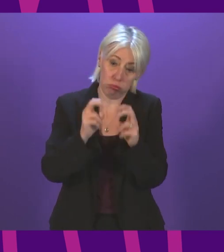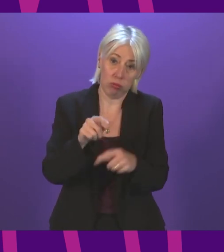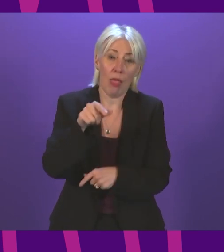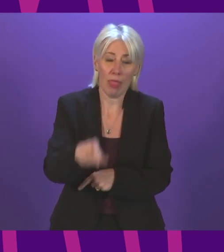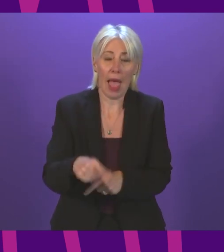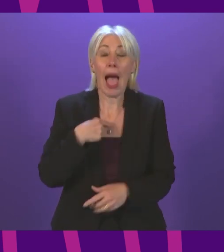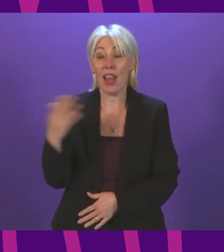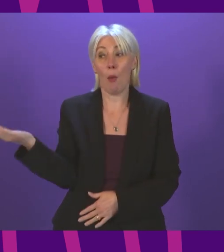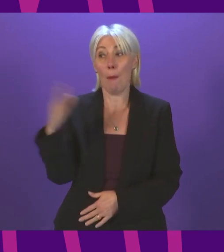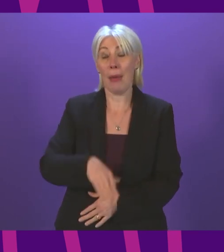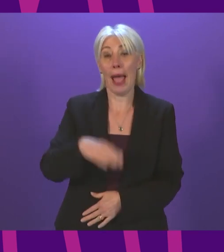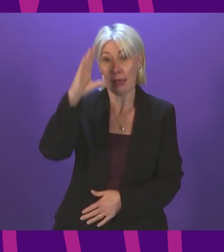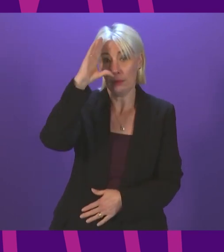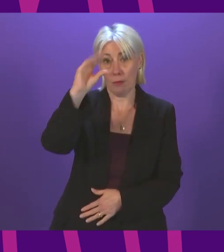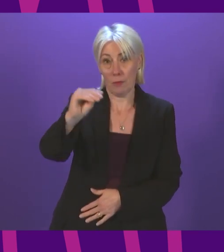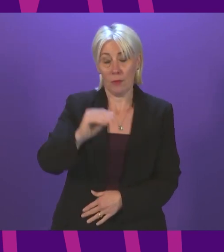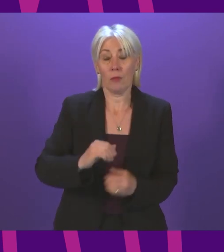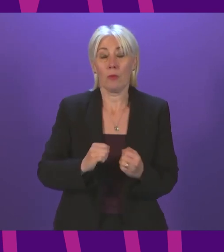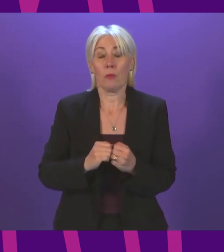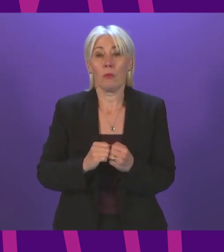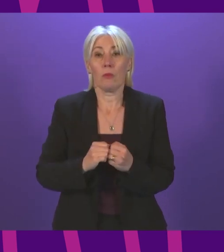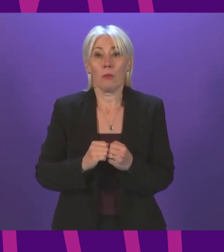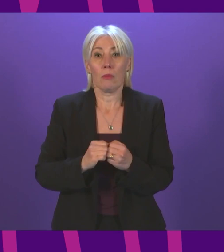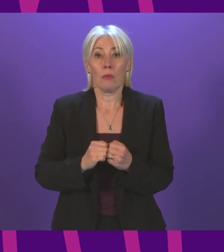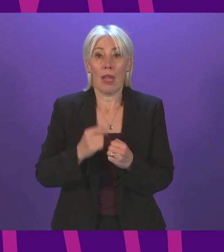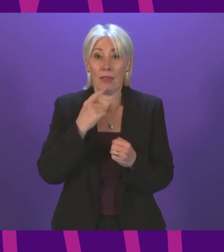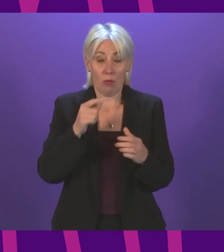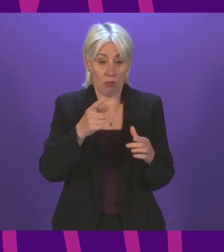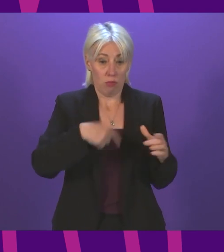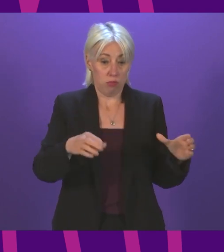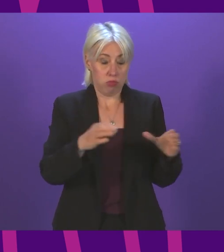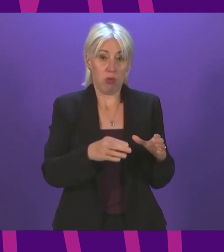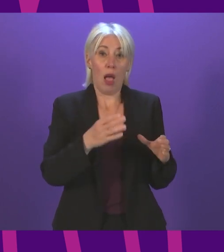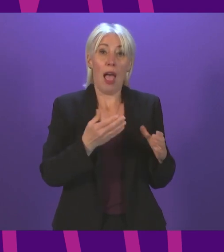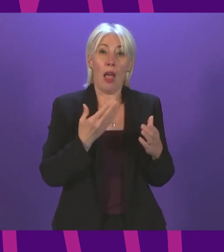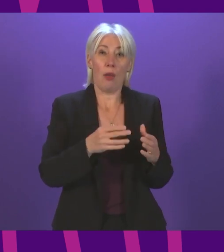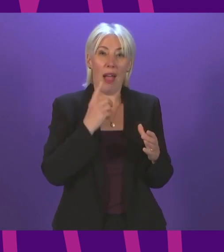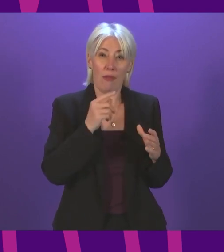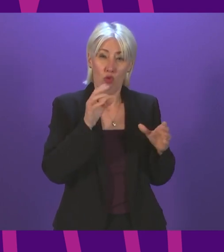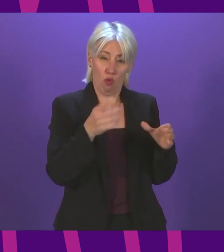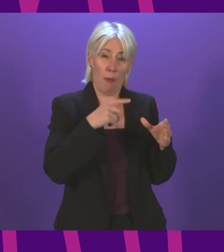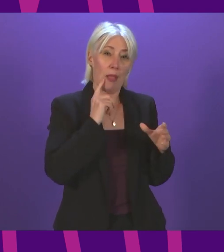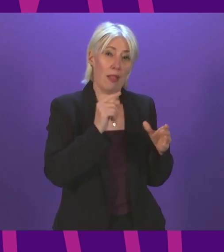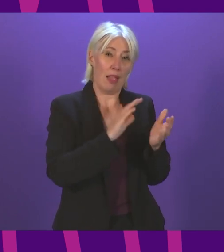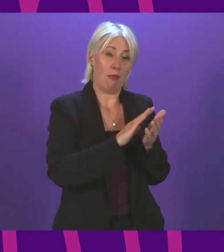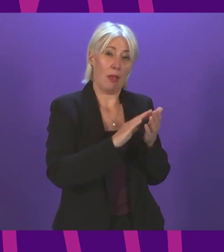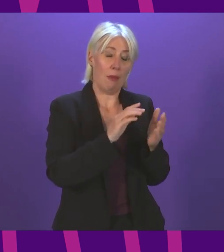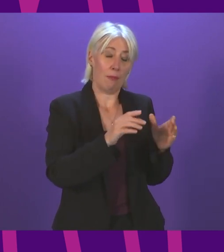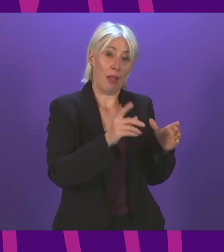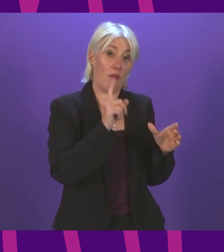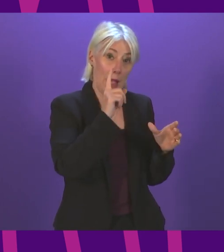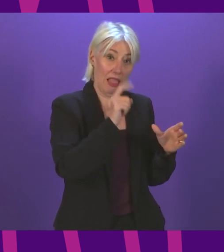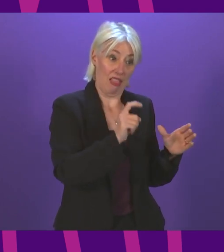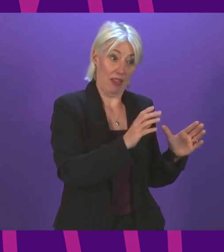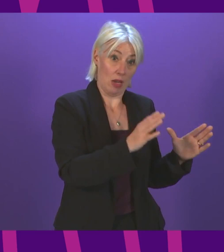a further update. Our halos, which I've announced we are increasing from 11 to 20, they will help, hopefully, again, for